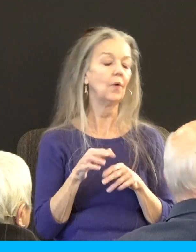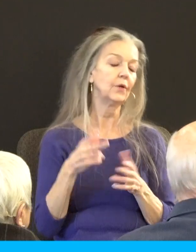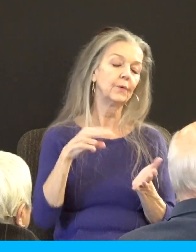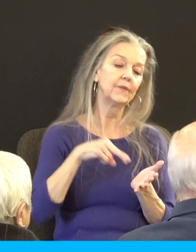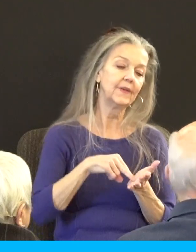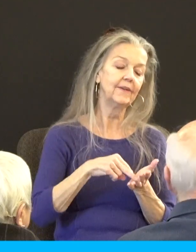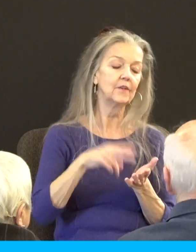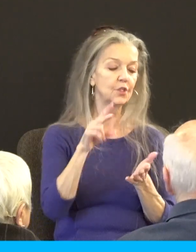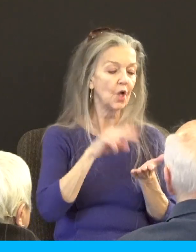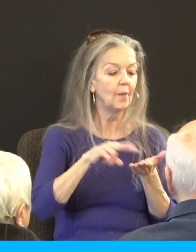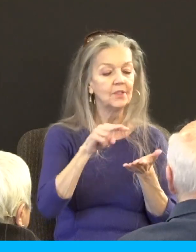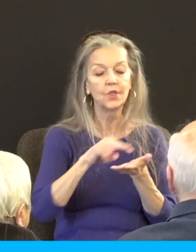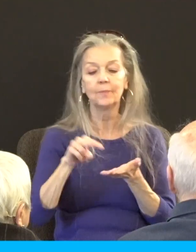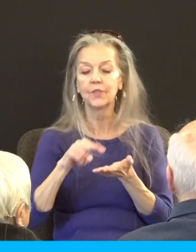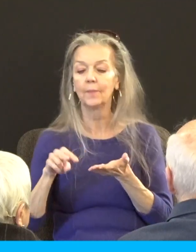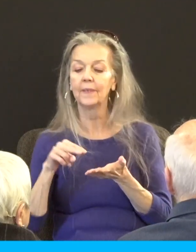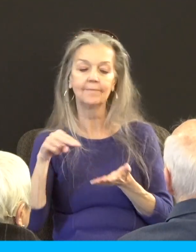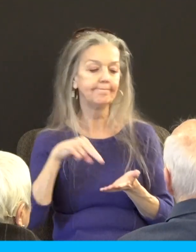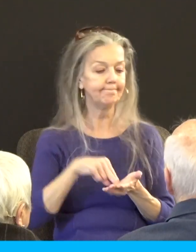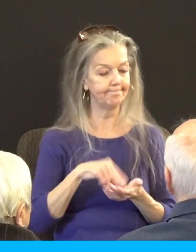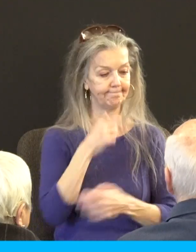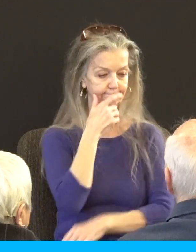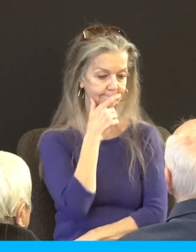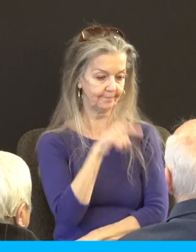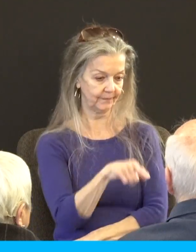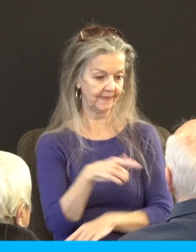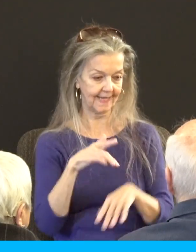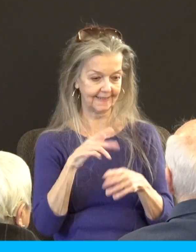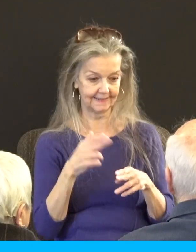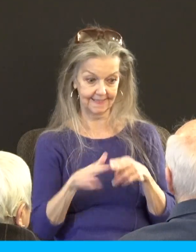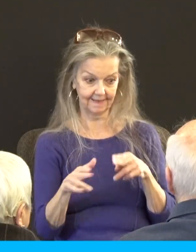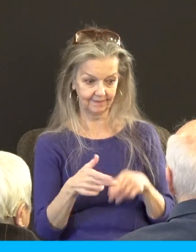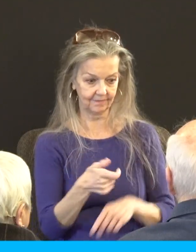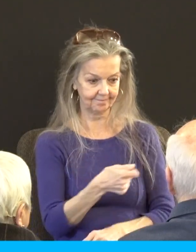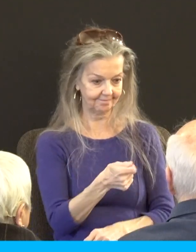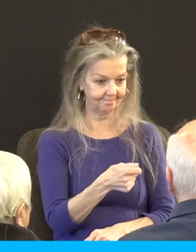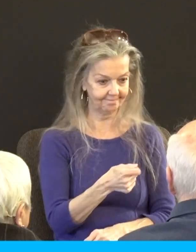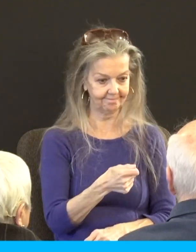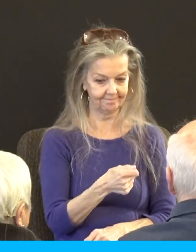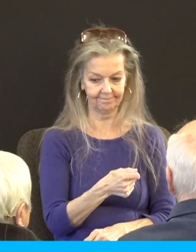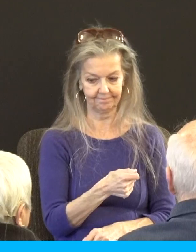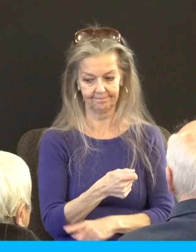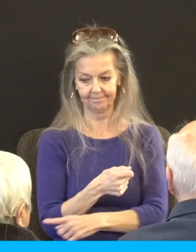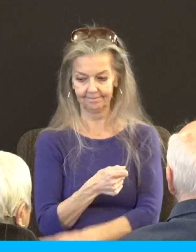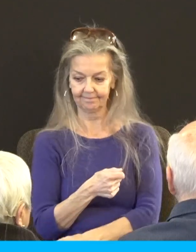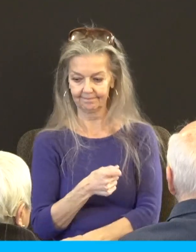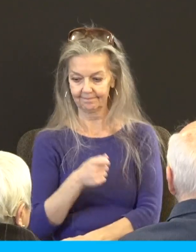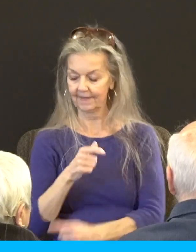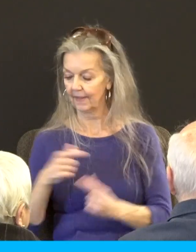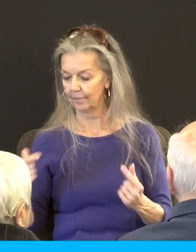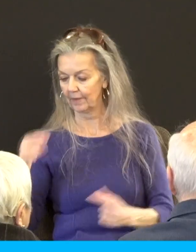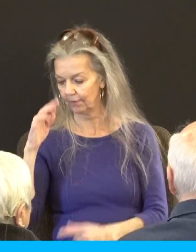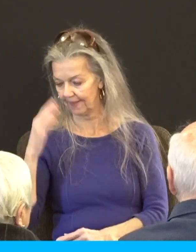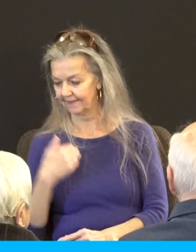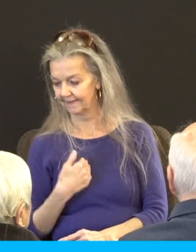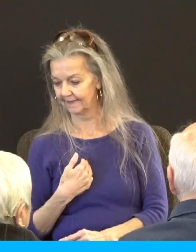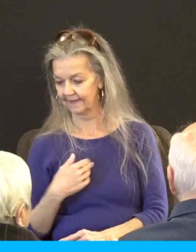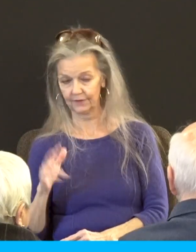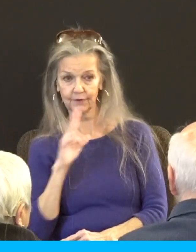Well, Jimmy is three years of age now. Shall I get it for him? How many are able to figure that out? Is your kid or your grandkid like, yeah, probably not a